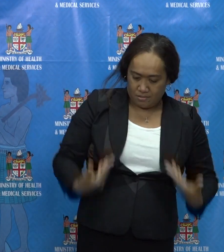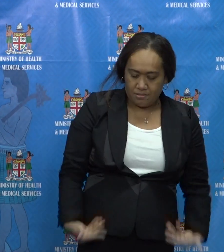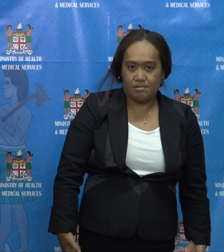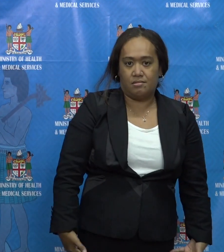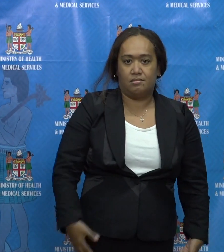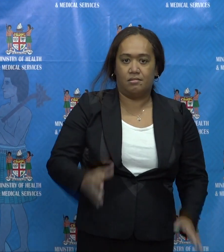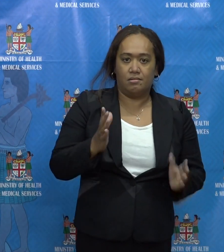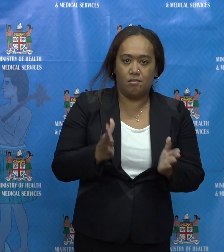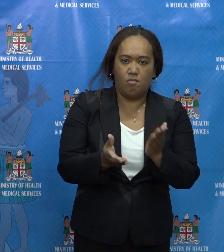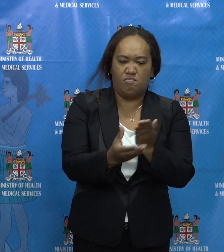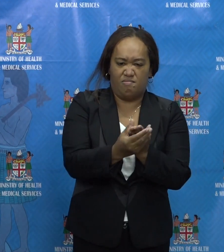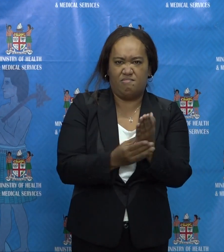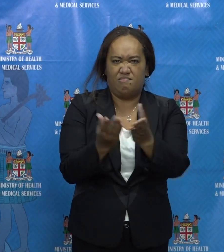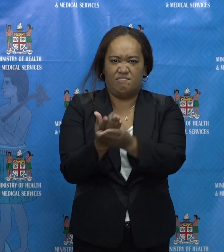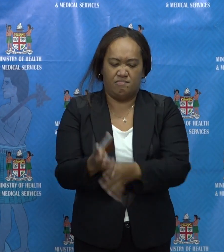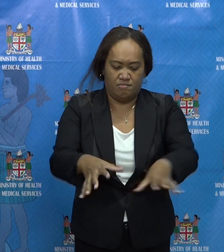CCTV.